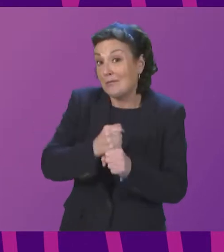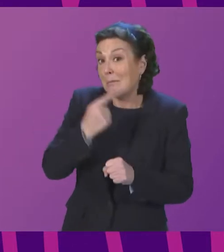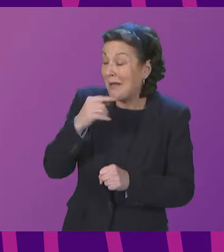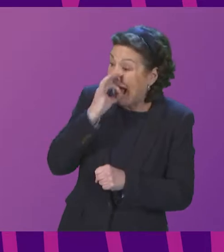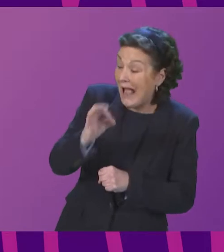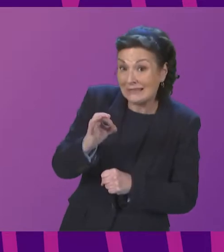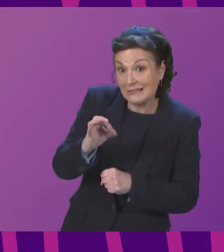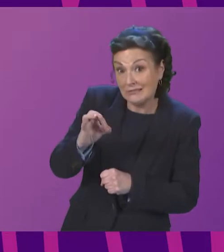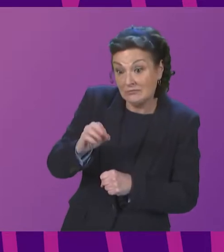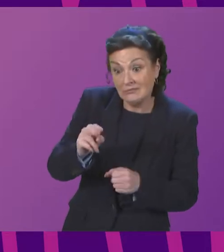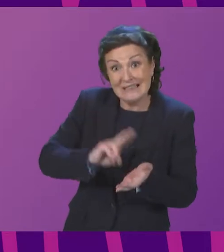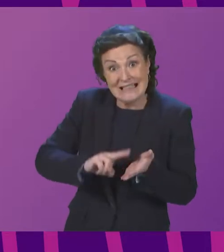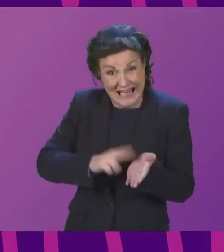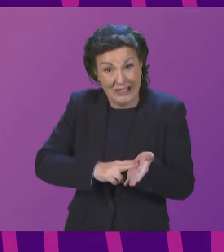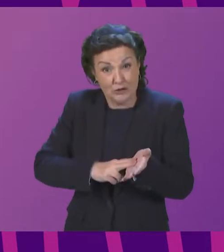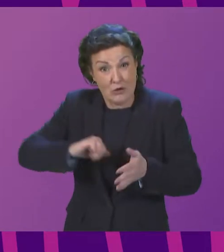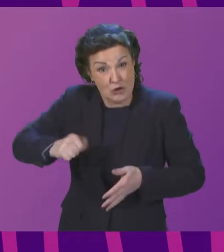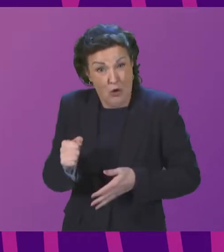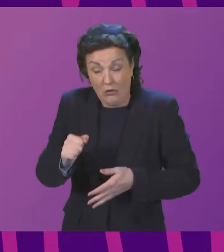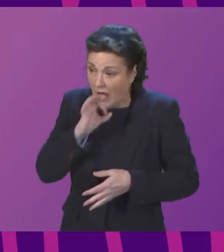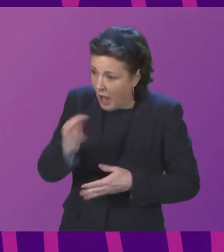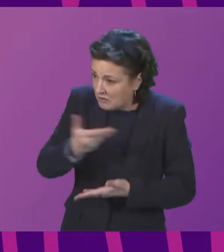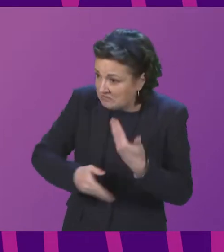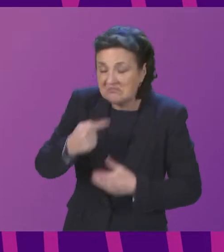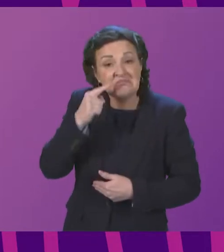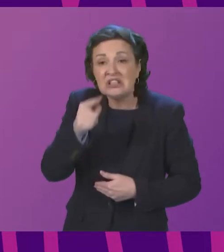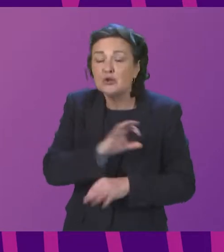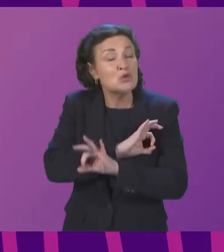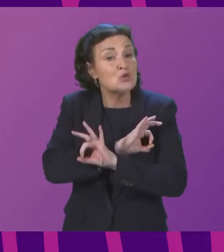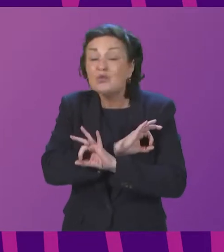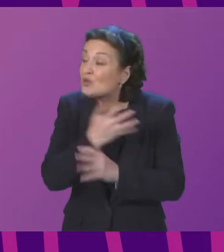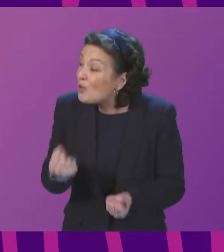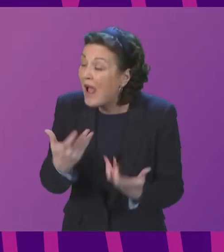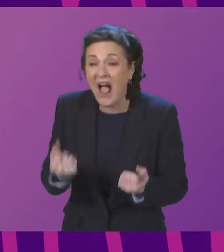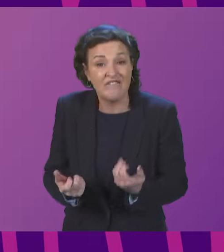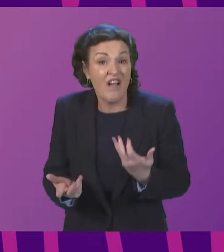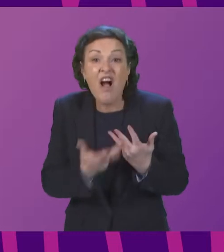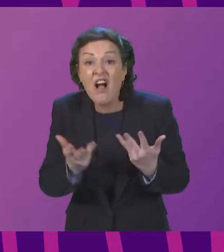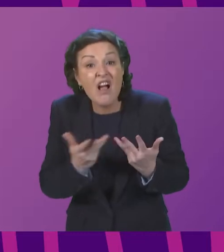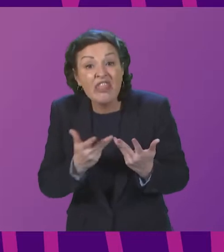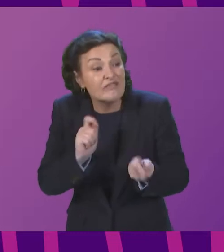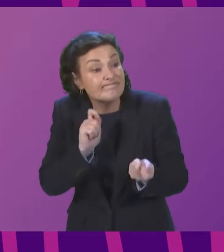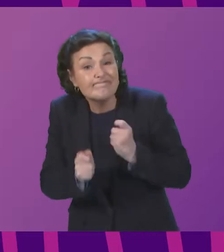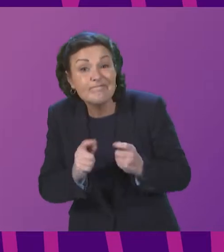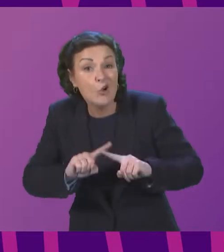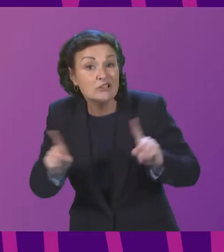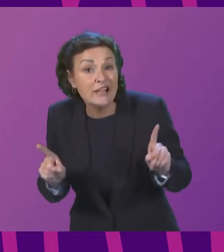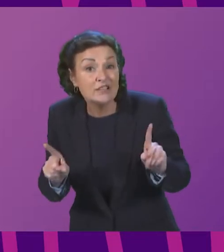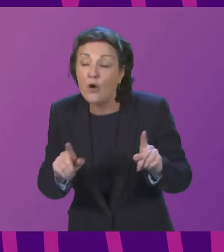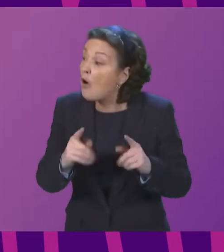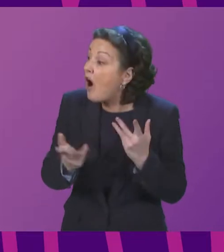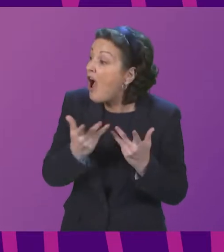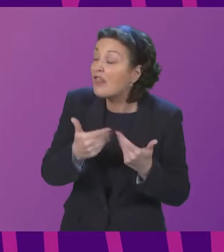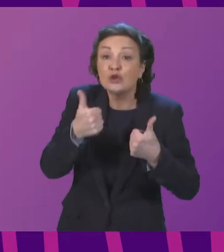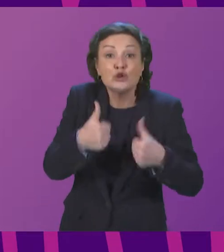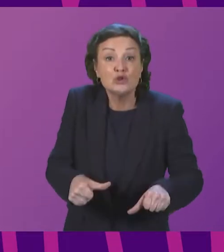scott responded to state that the terms no satisfactory alternative and no other satisfactory solution are considered to be